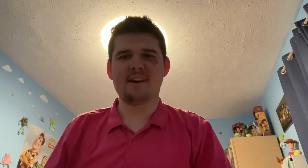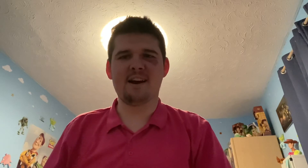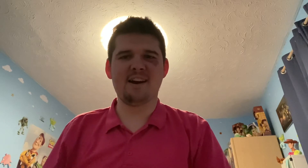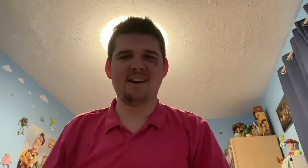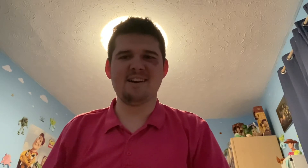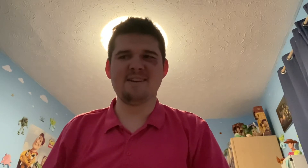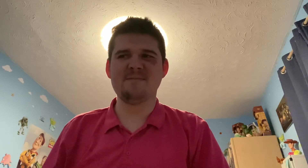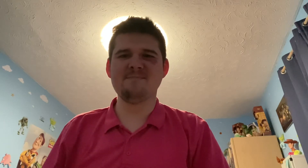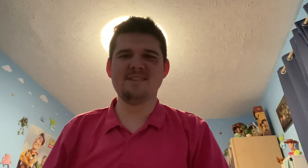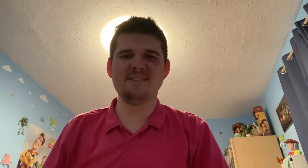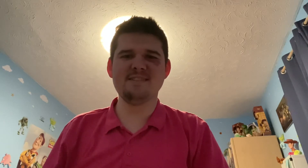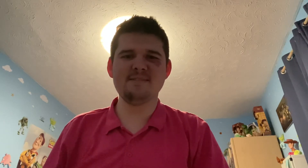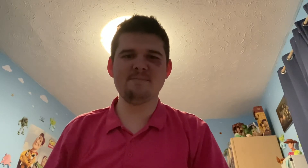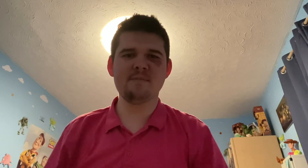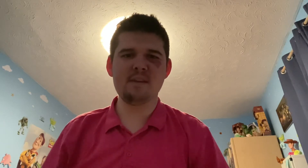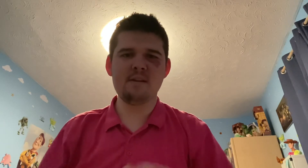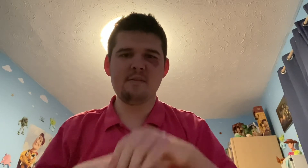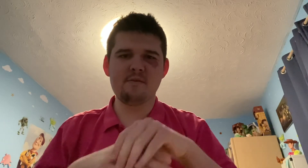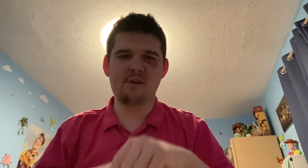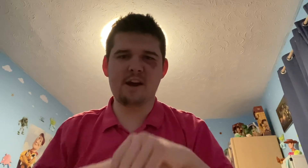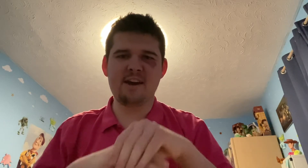and friends,